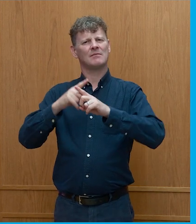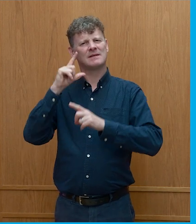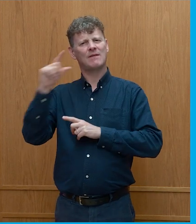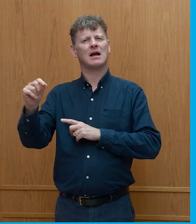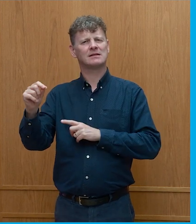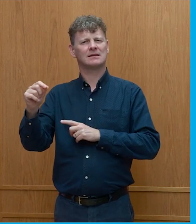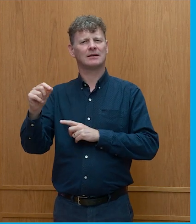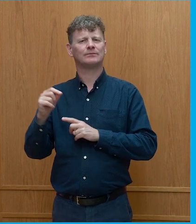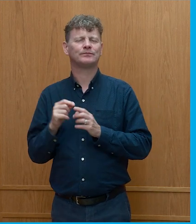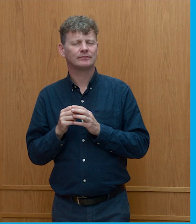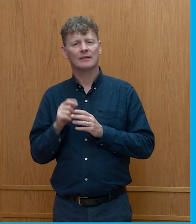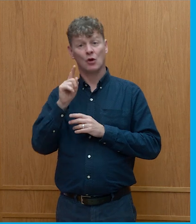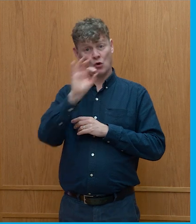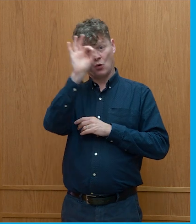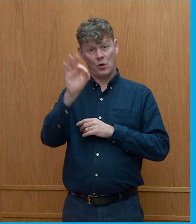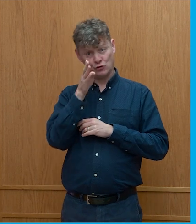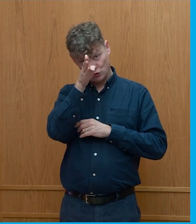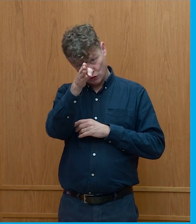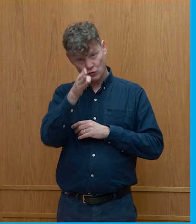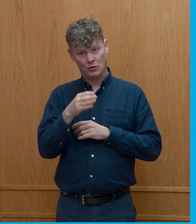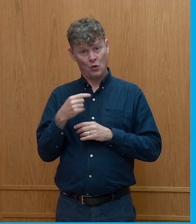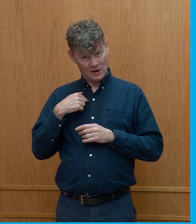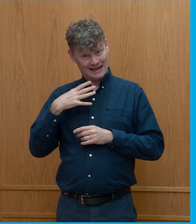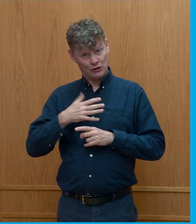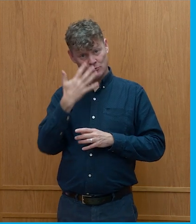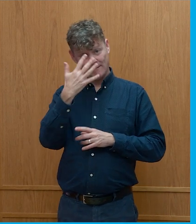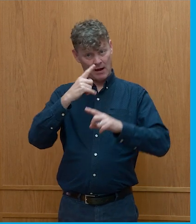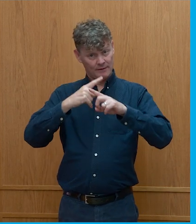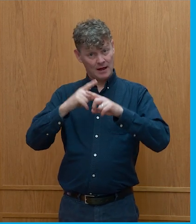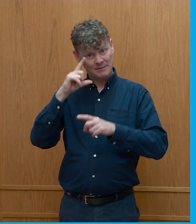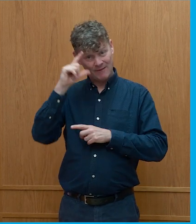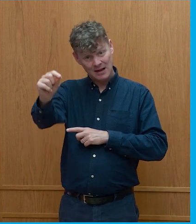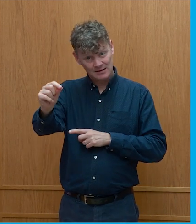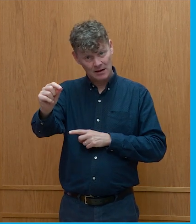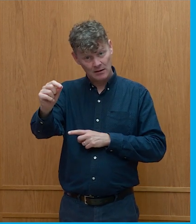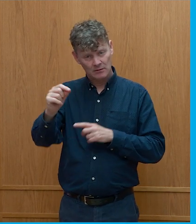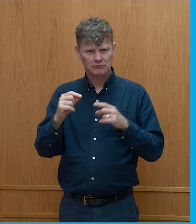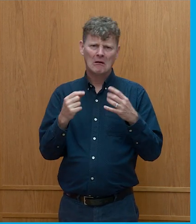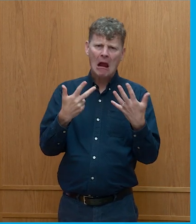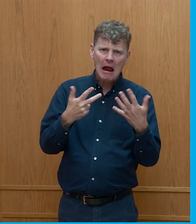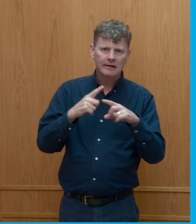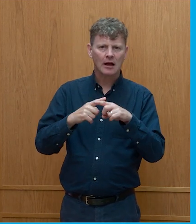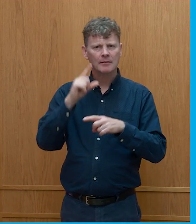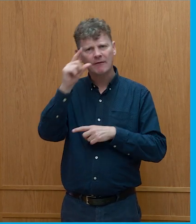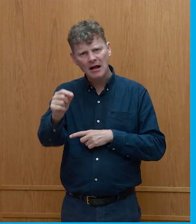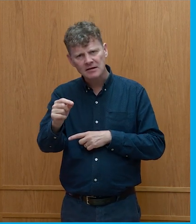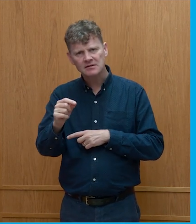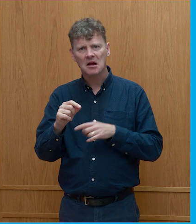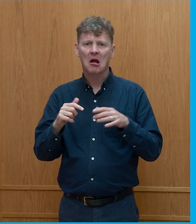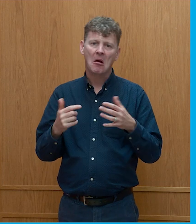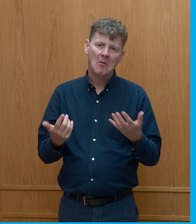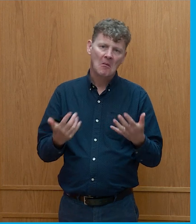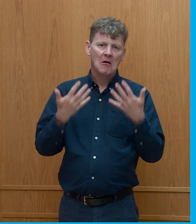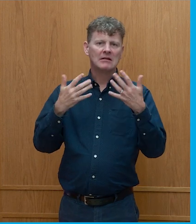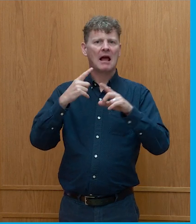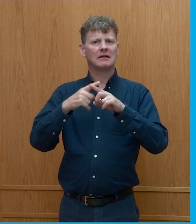The question to you is do we need to be five times faster eight times faster or ten times